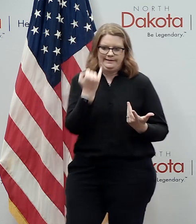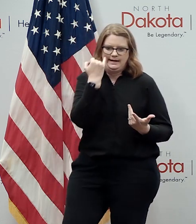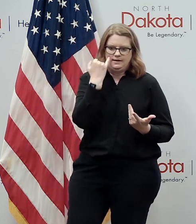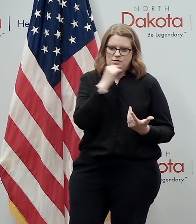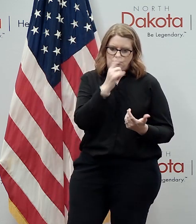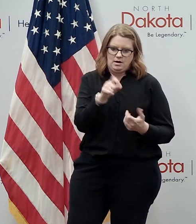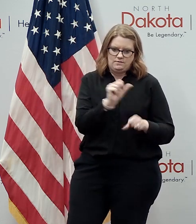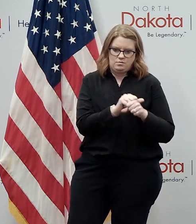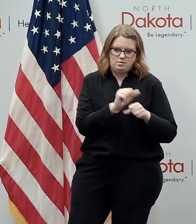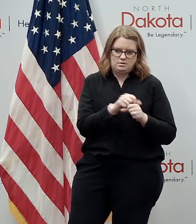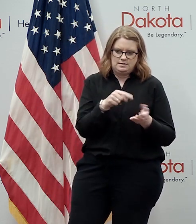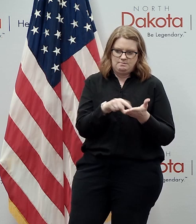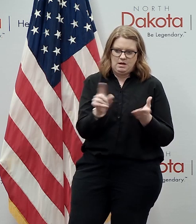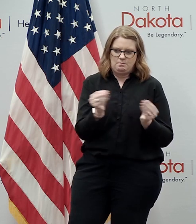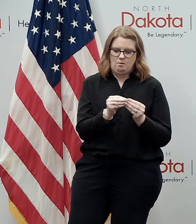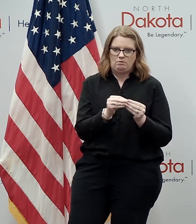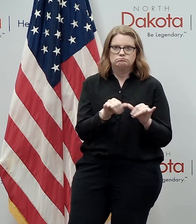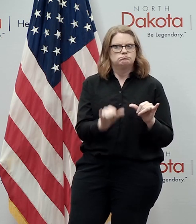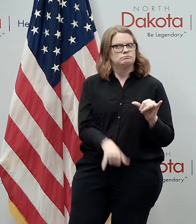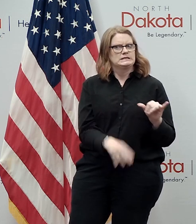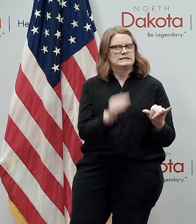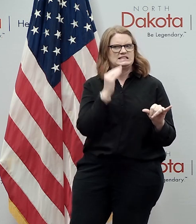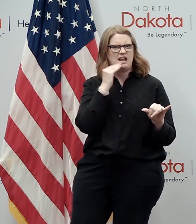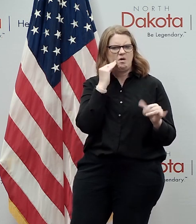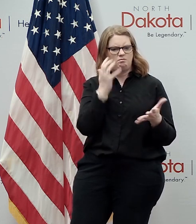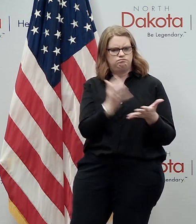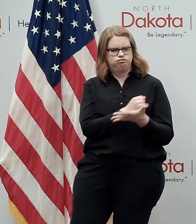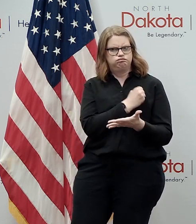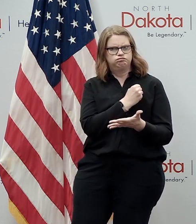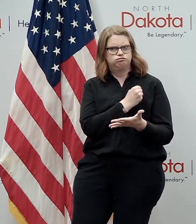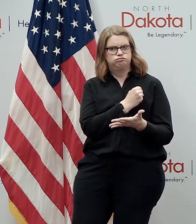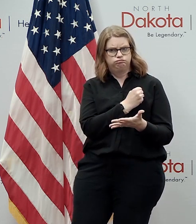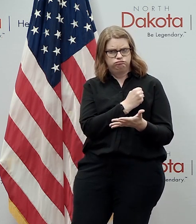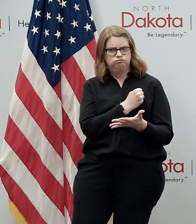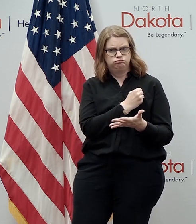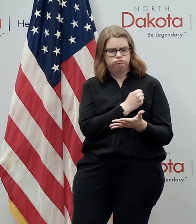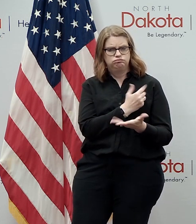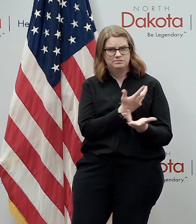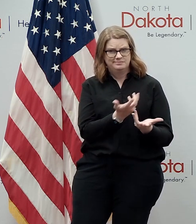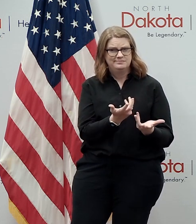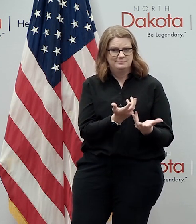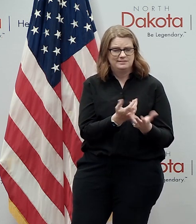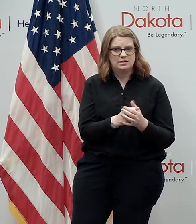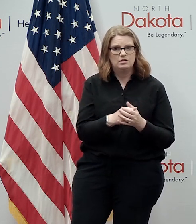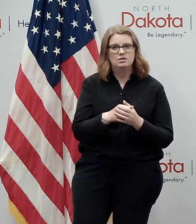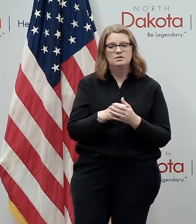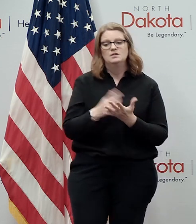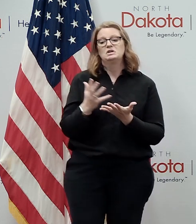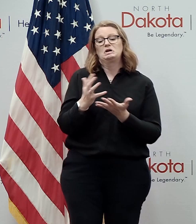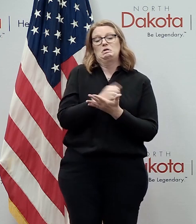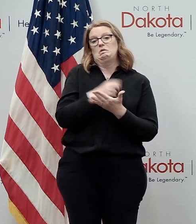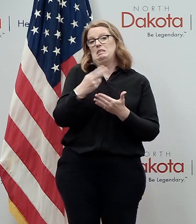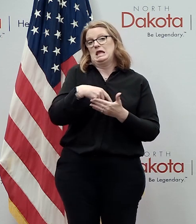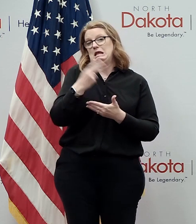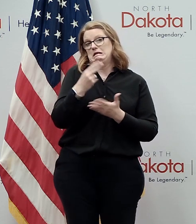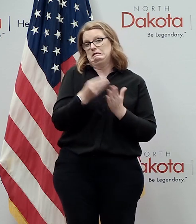paid to work, then you might figure out to do everything you can on how to earn the highest amount of income.